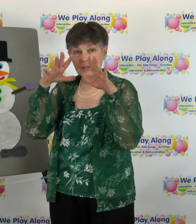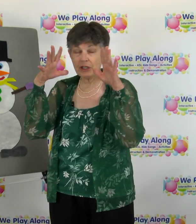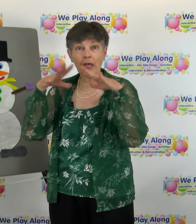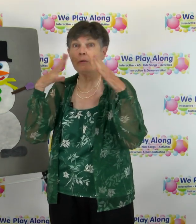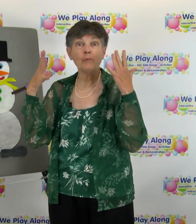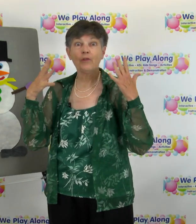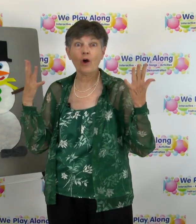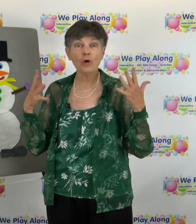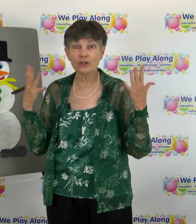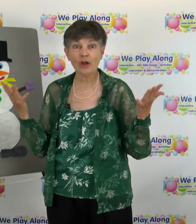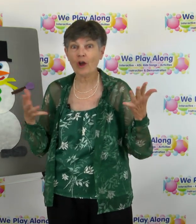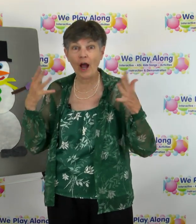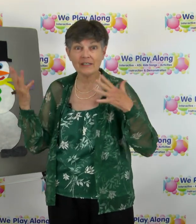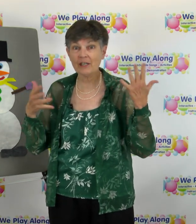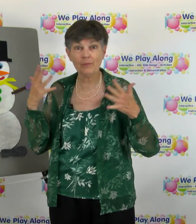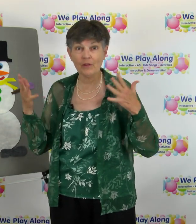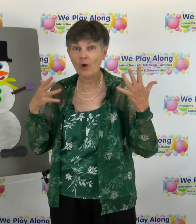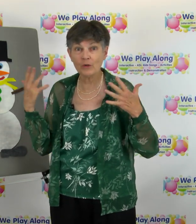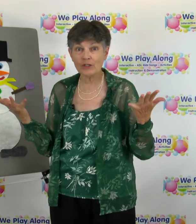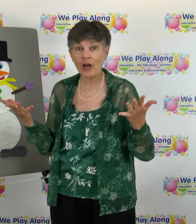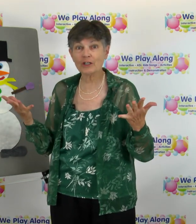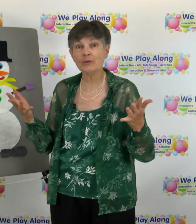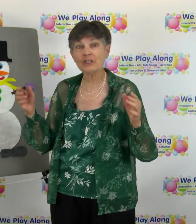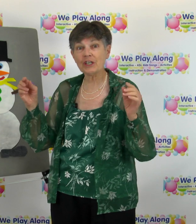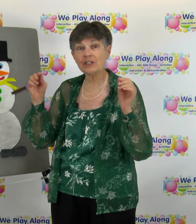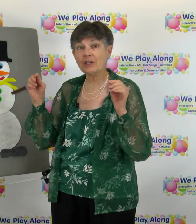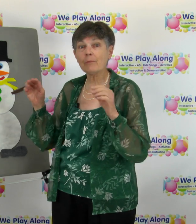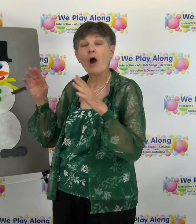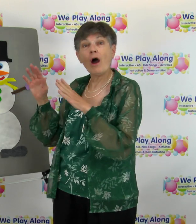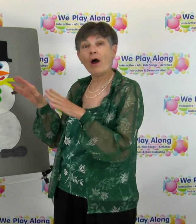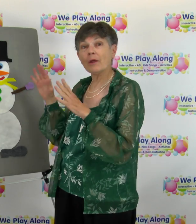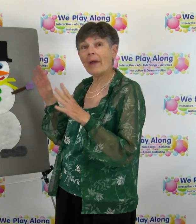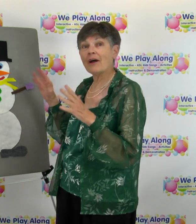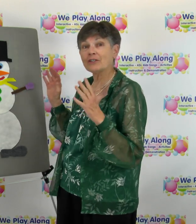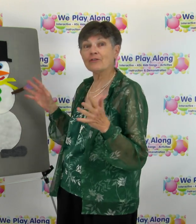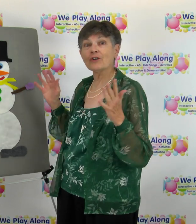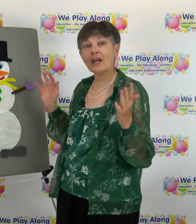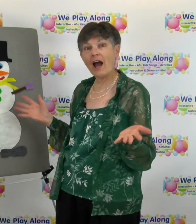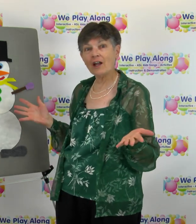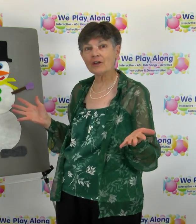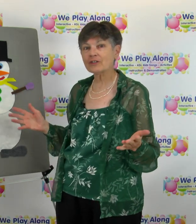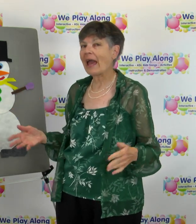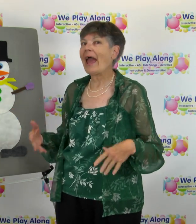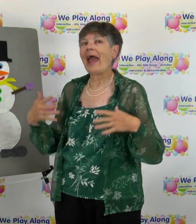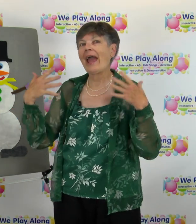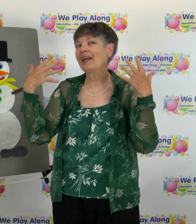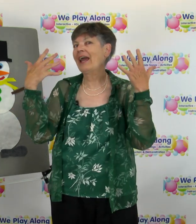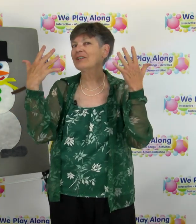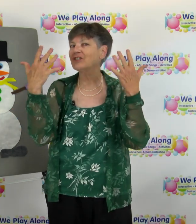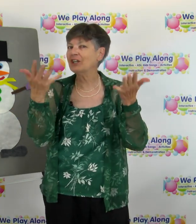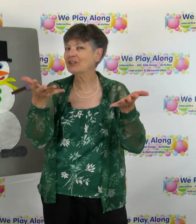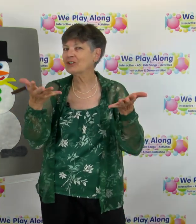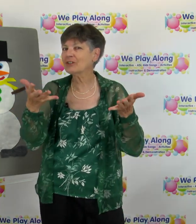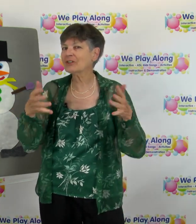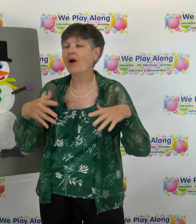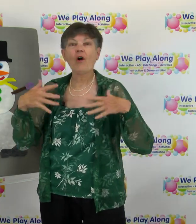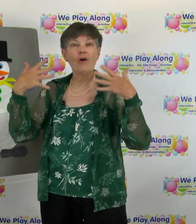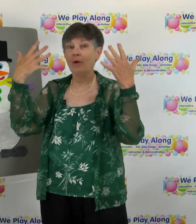came up with the whole concept in the whole song she was teaching them all about different colors and as teachers or